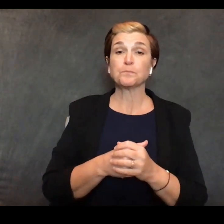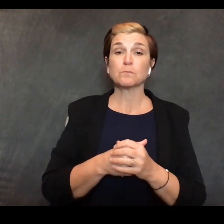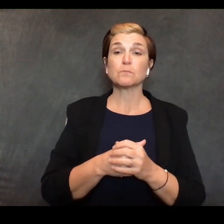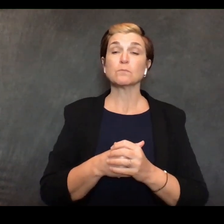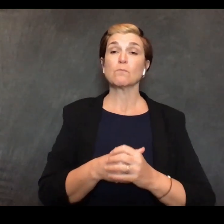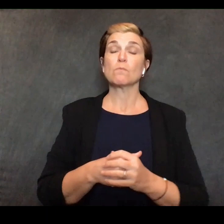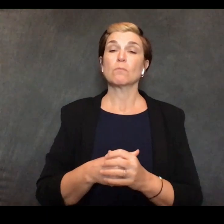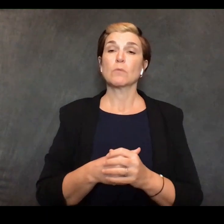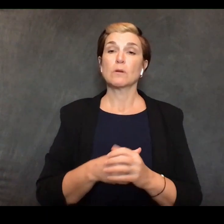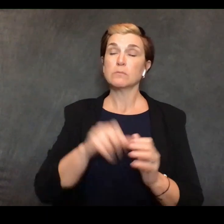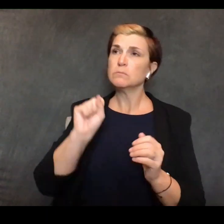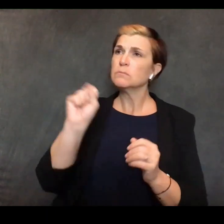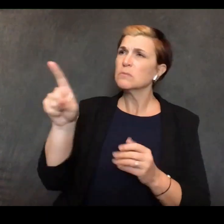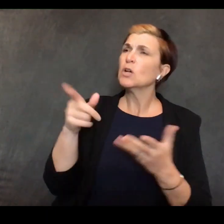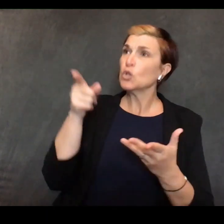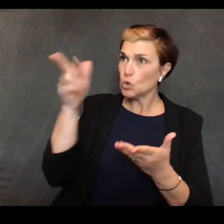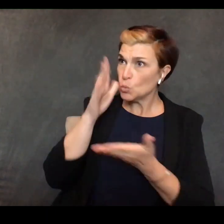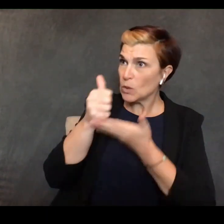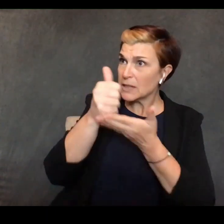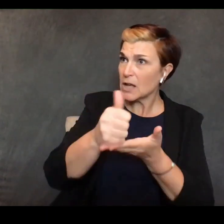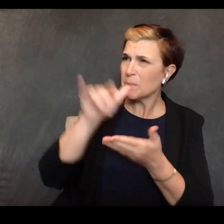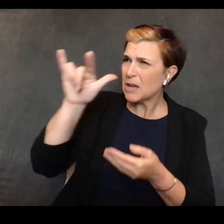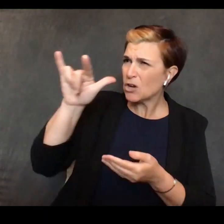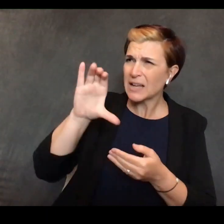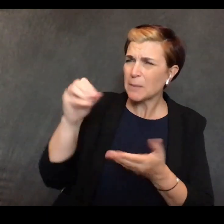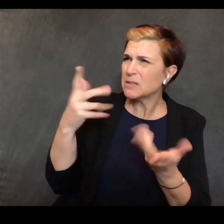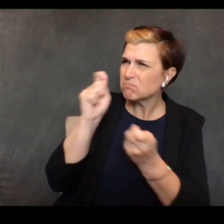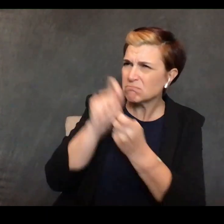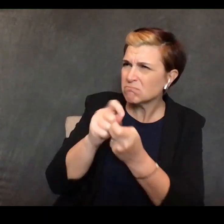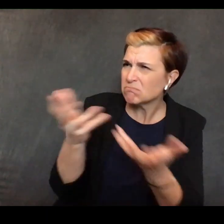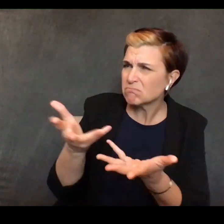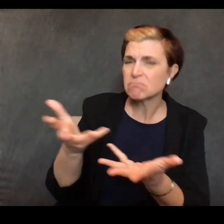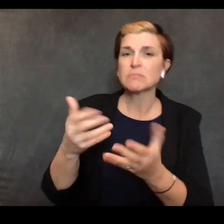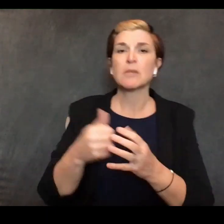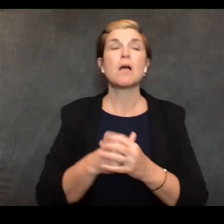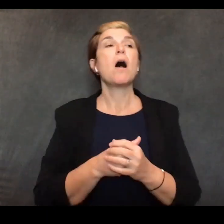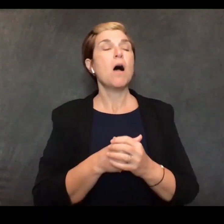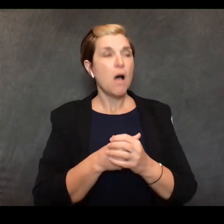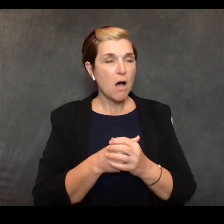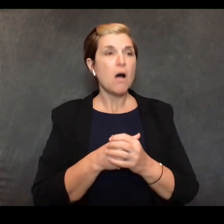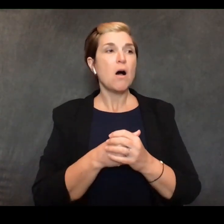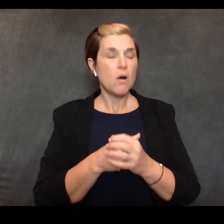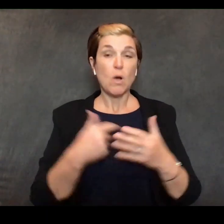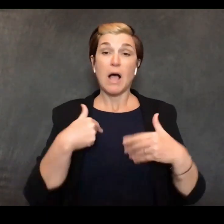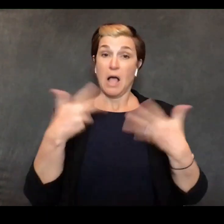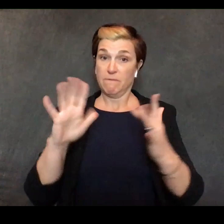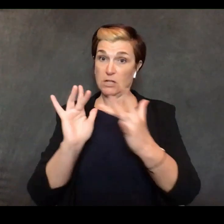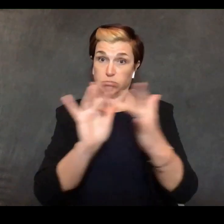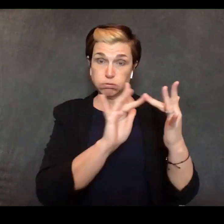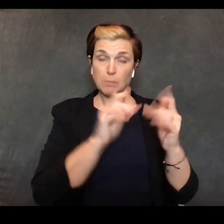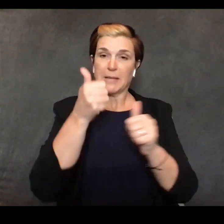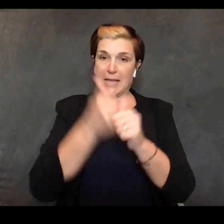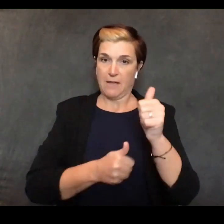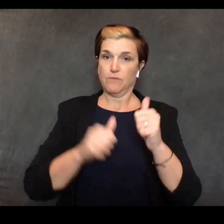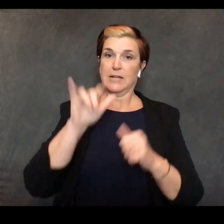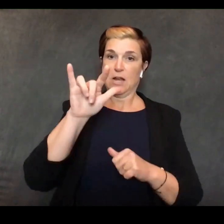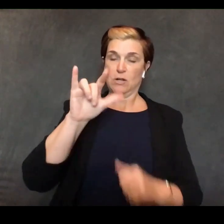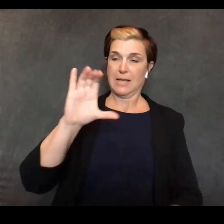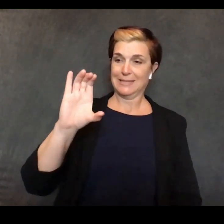going to give to airlines specifically we've i've had discussions with all the airline ceos this week um... the airline